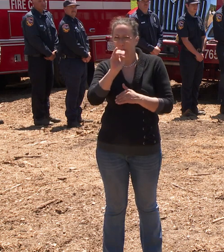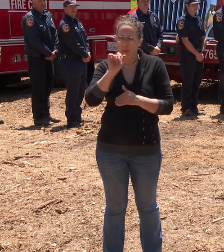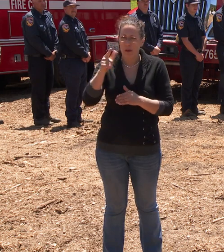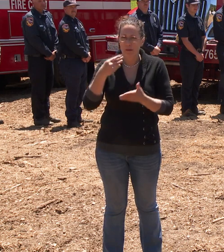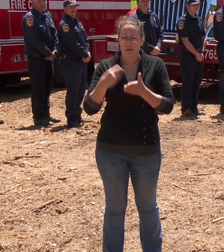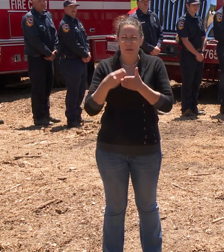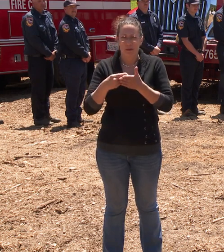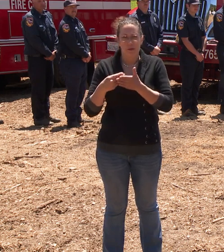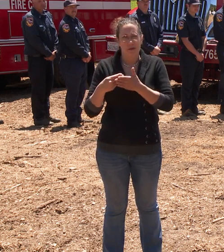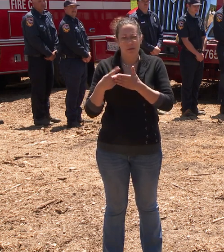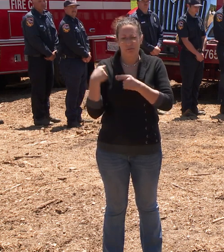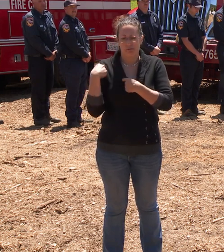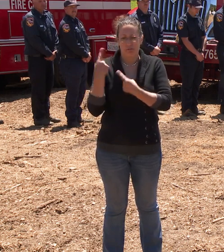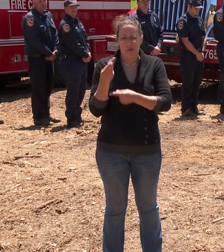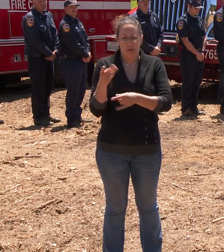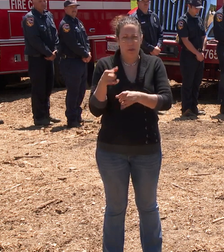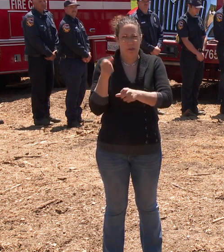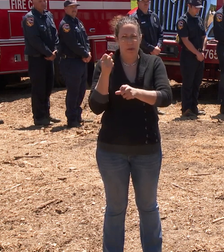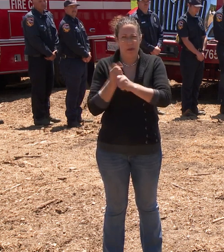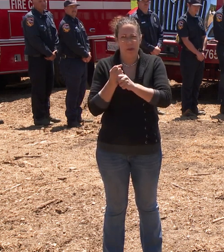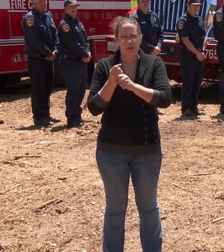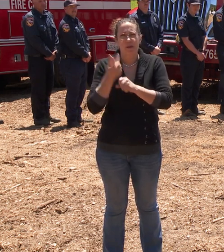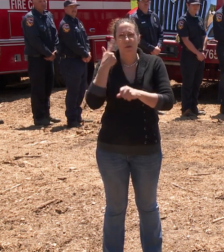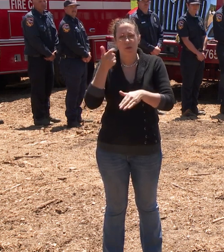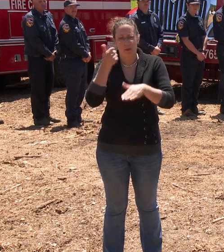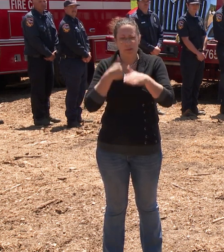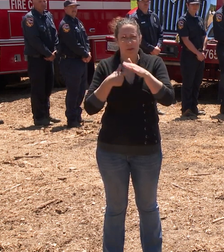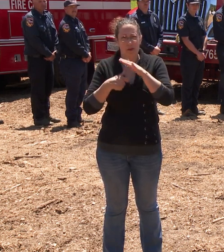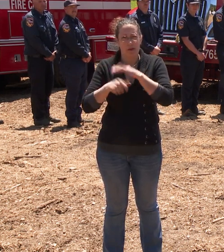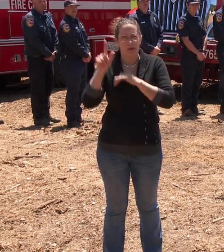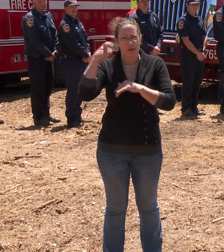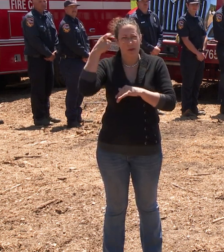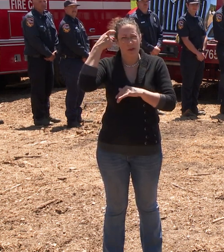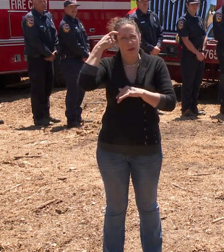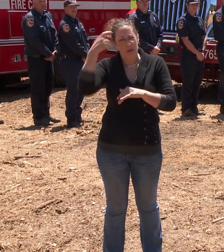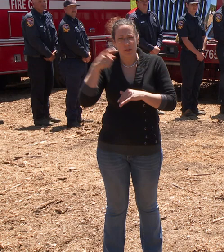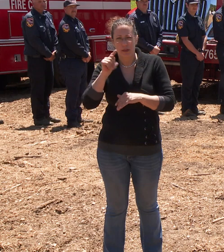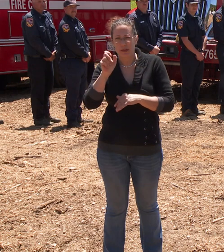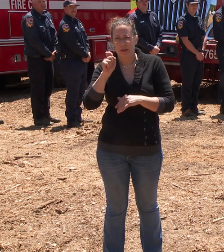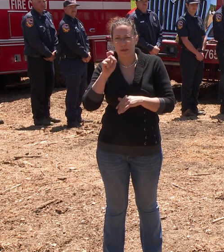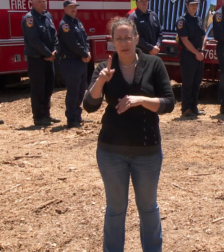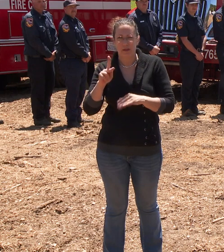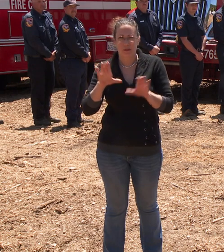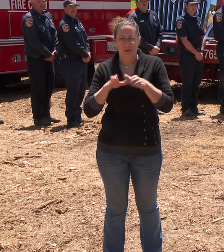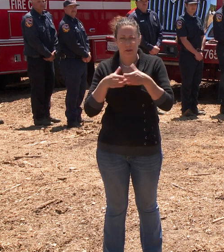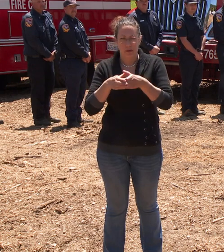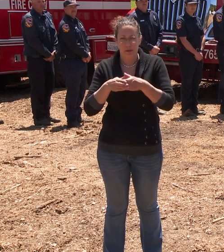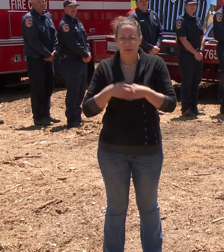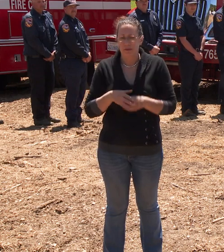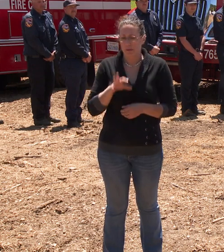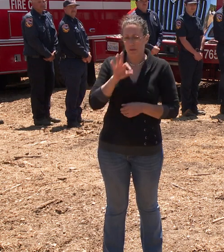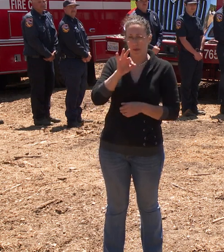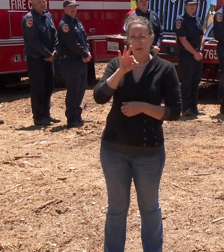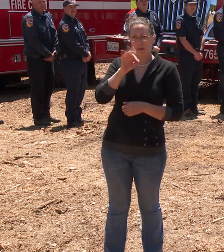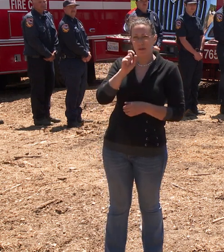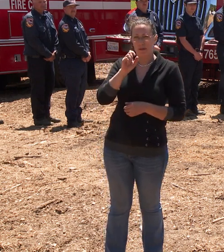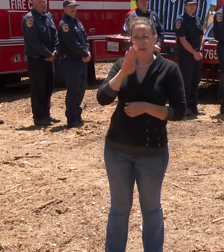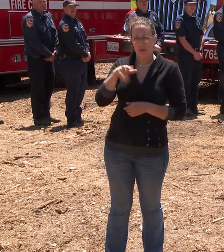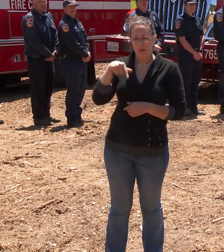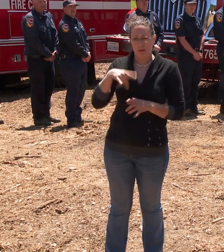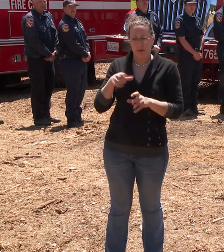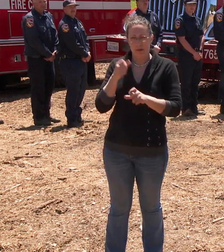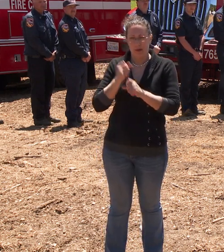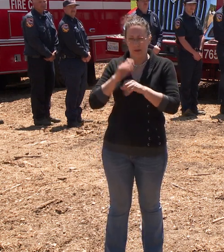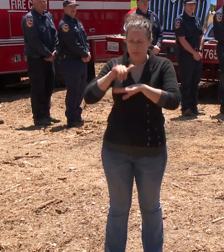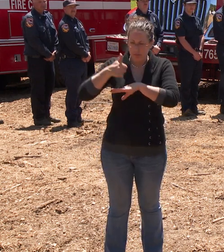over the past couple years and under the Governor's Wildfire Task Force. In February of this year, the Forest Service